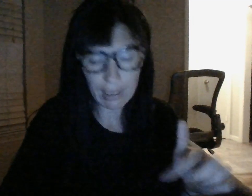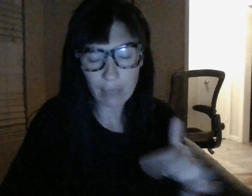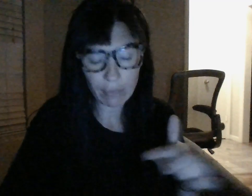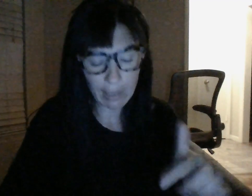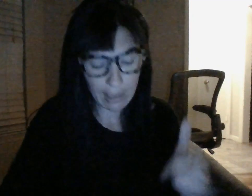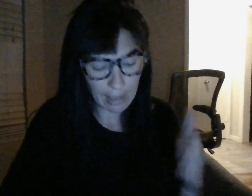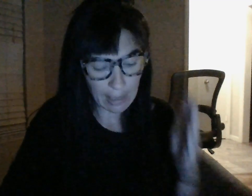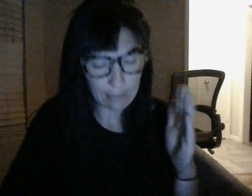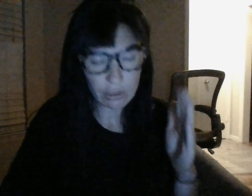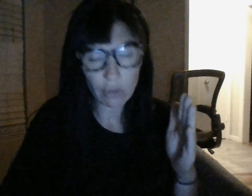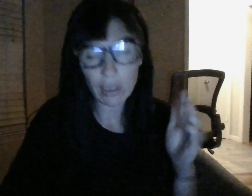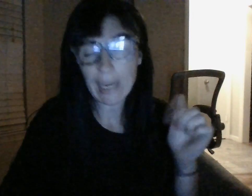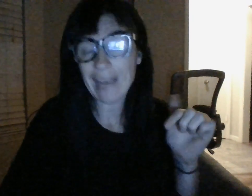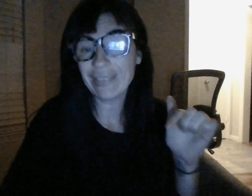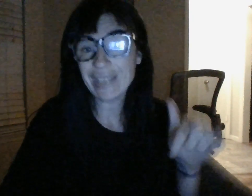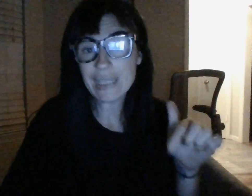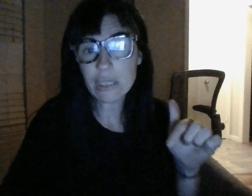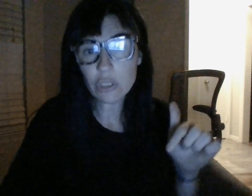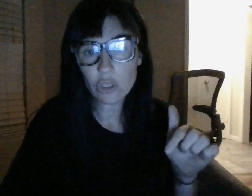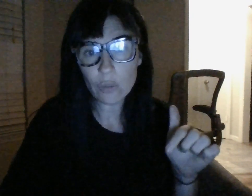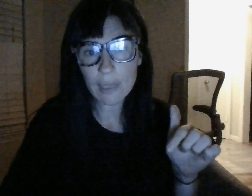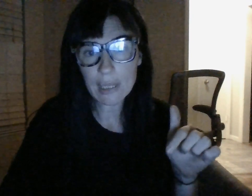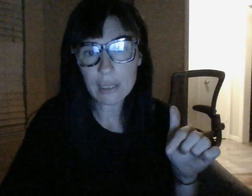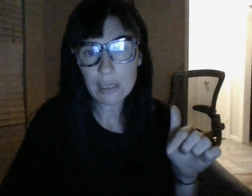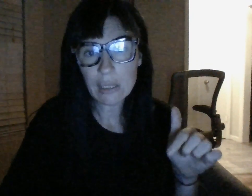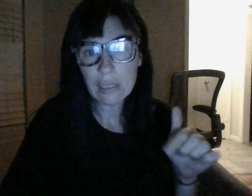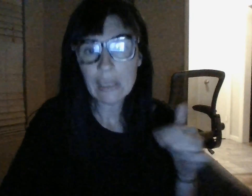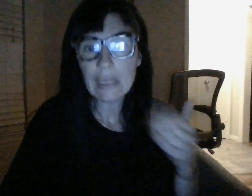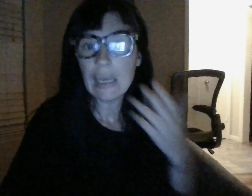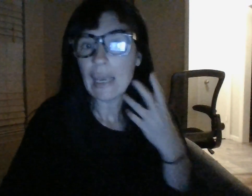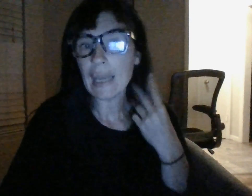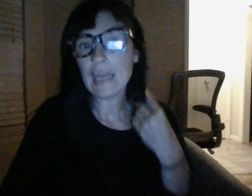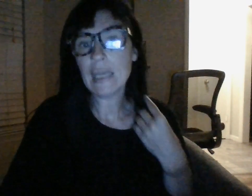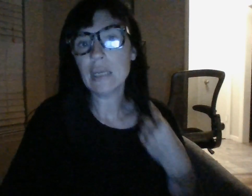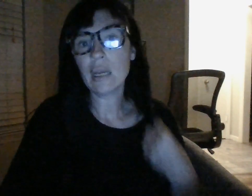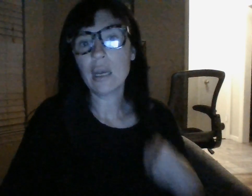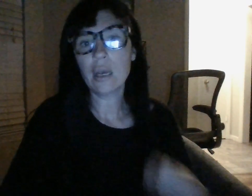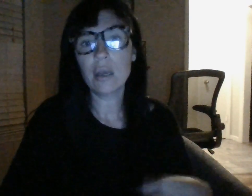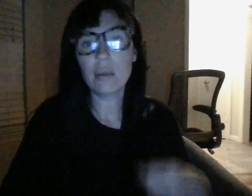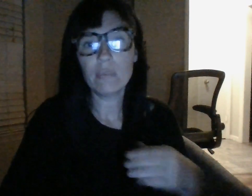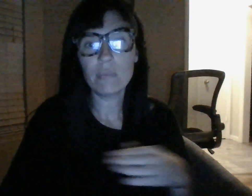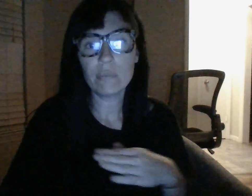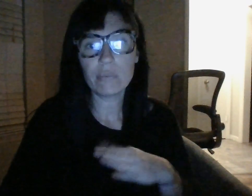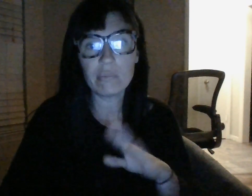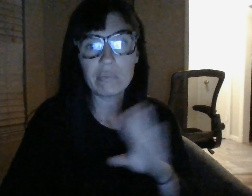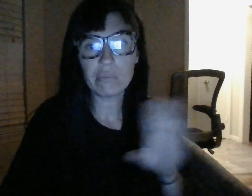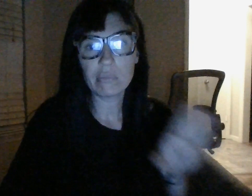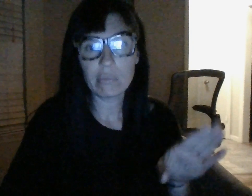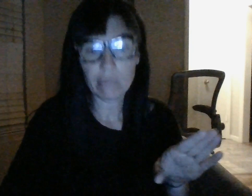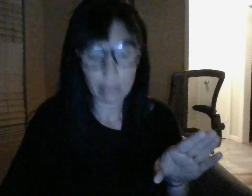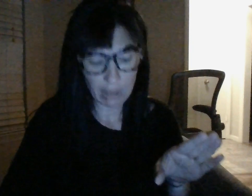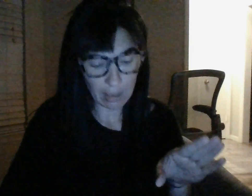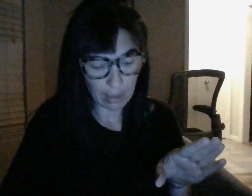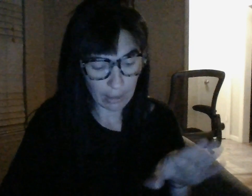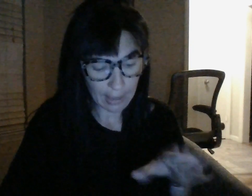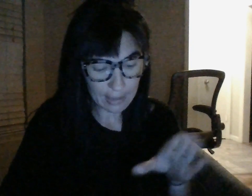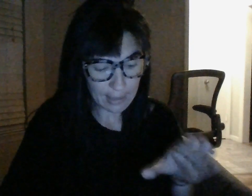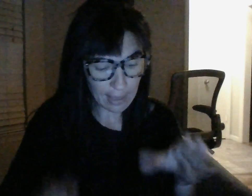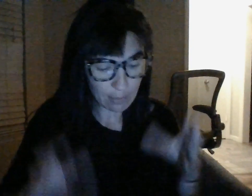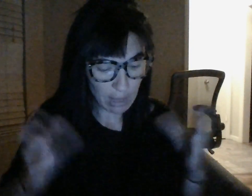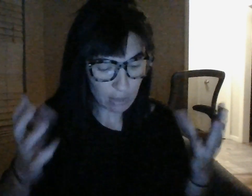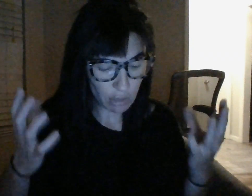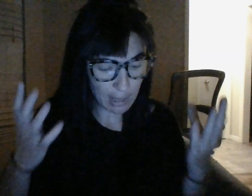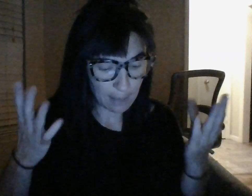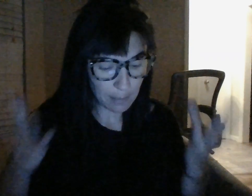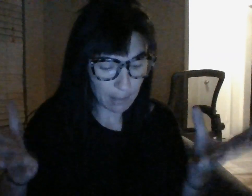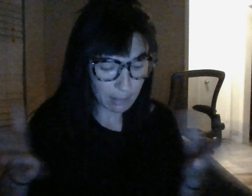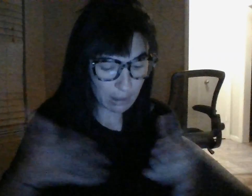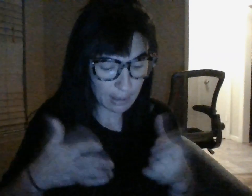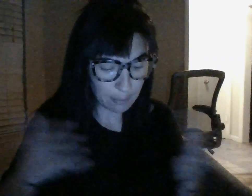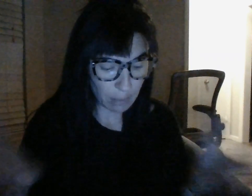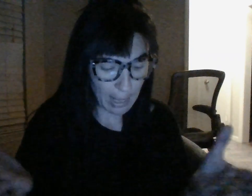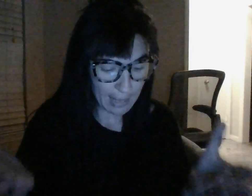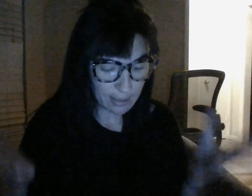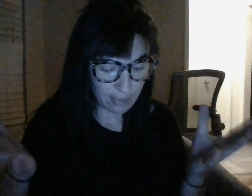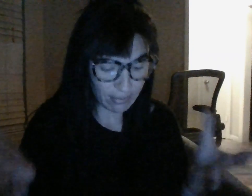not read i'm sorry i listened to it and um like i said i'm not trying to publicly blast